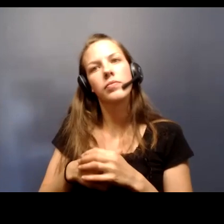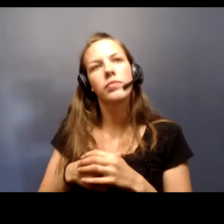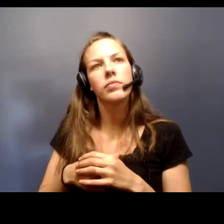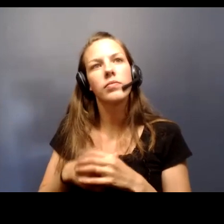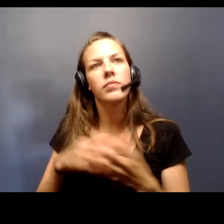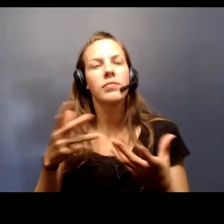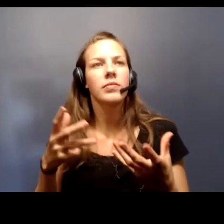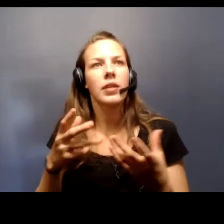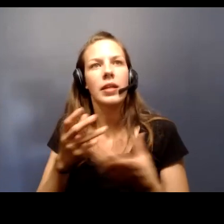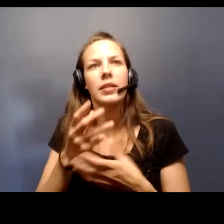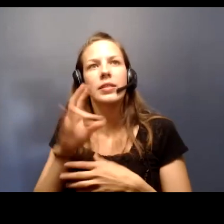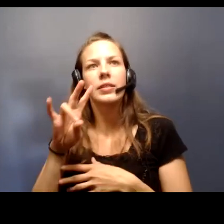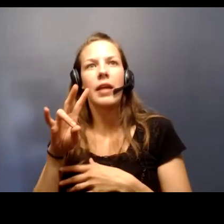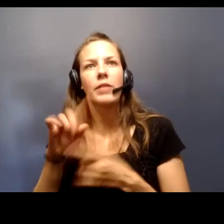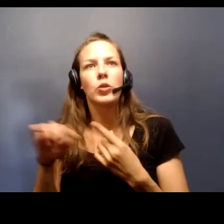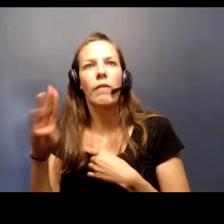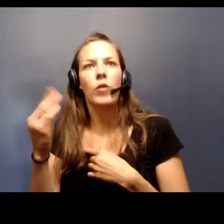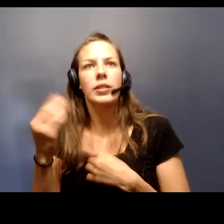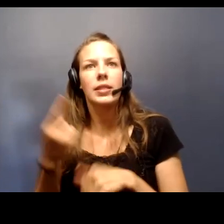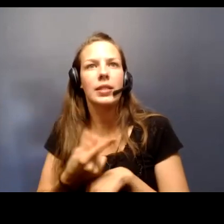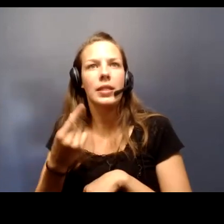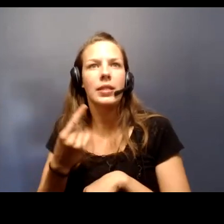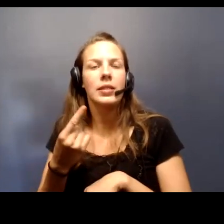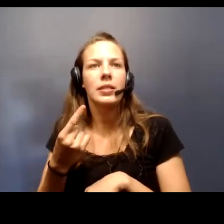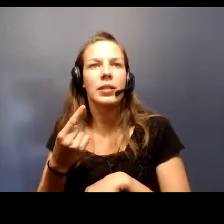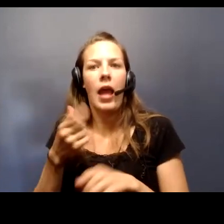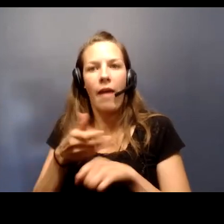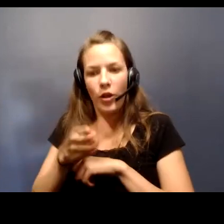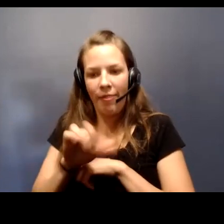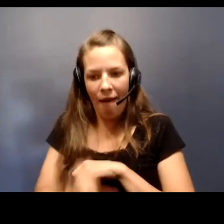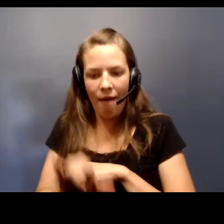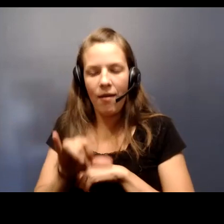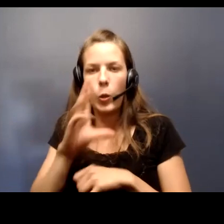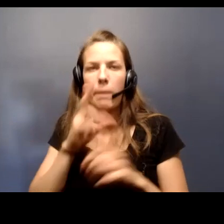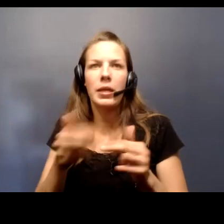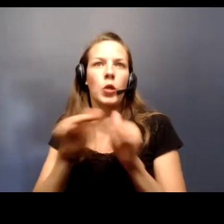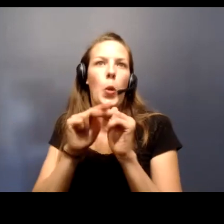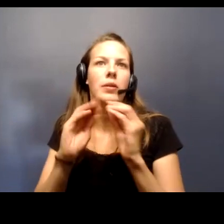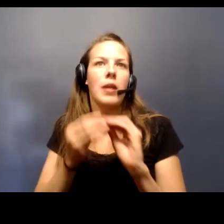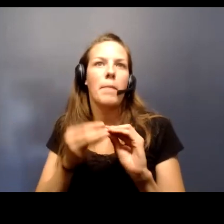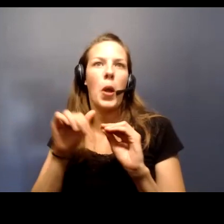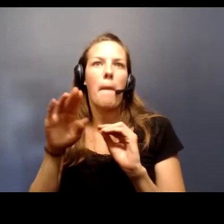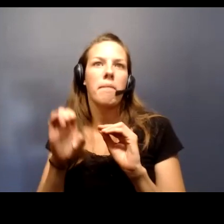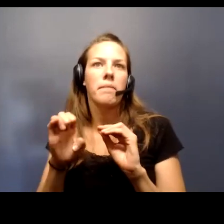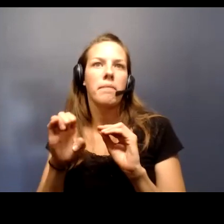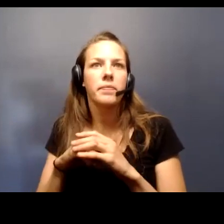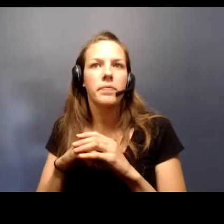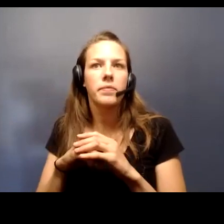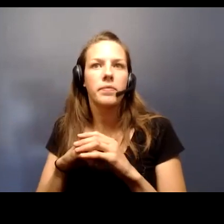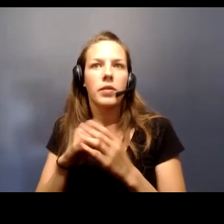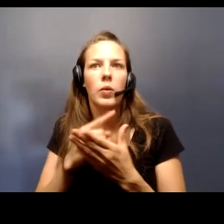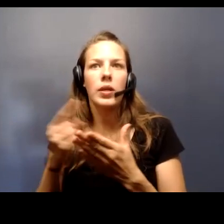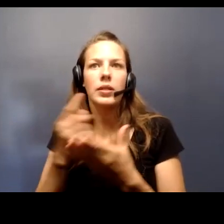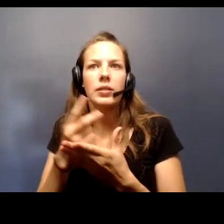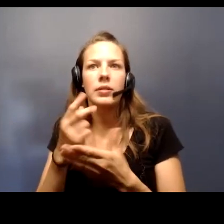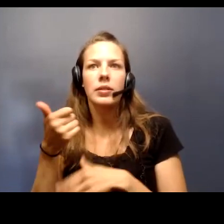in 7 to 14 days by an increase in the number of cases and then a week to